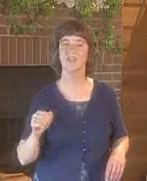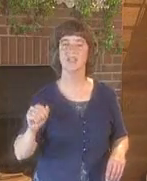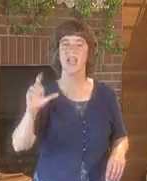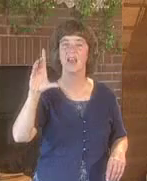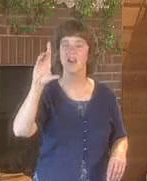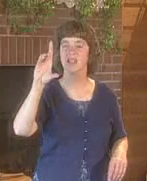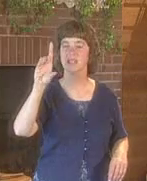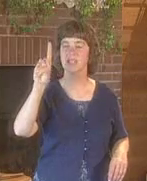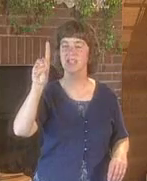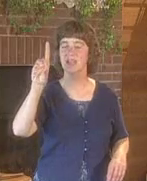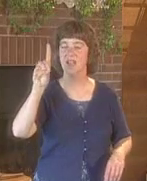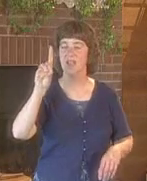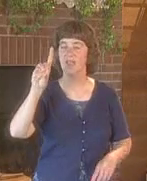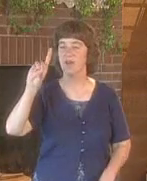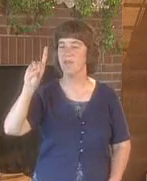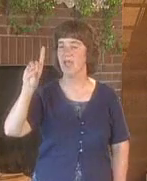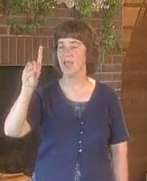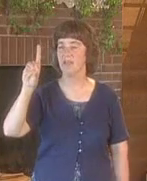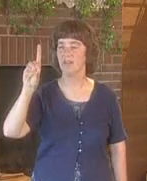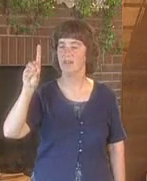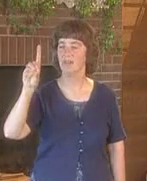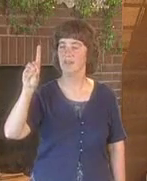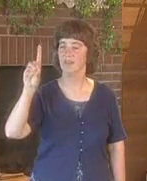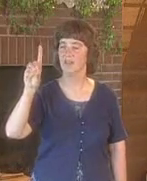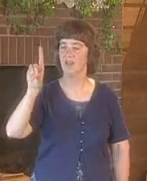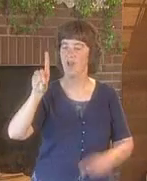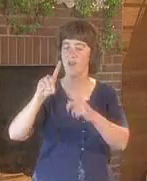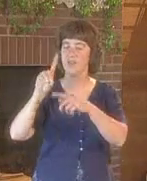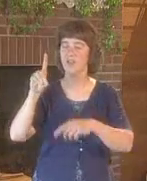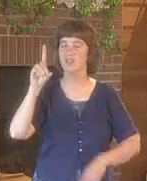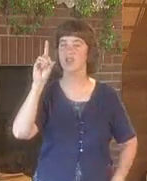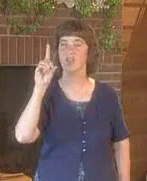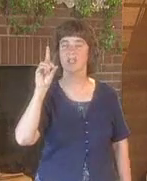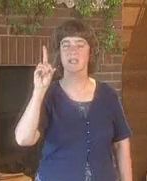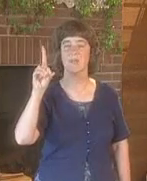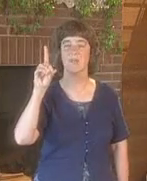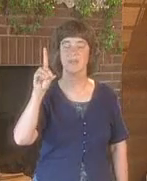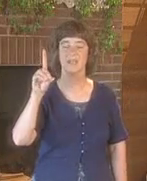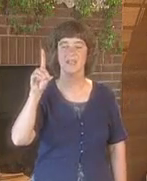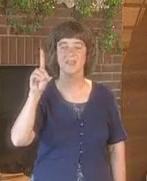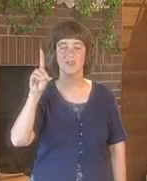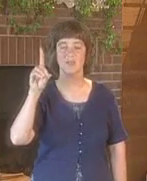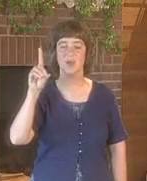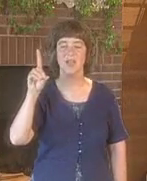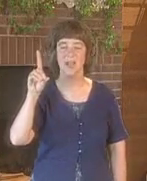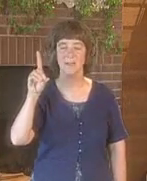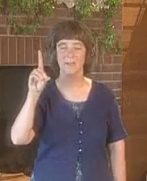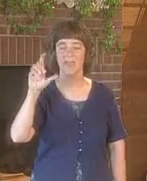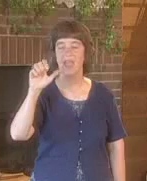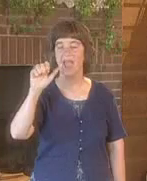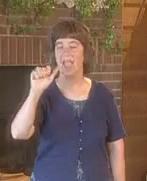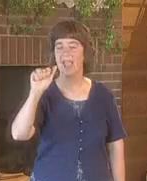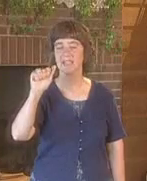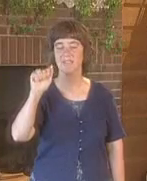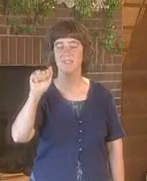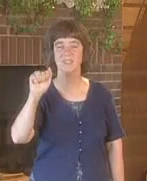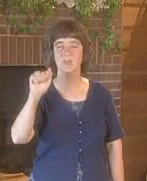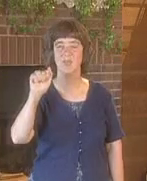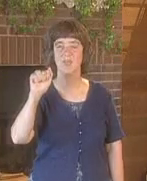for dad are D, thumb, and all fingers circle except the index fingers pointing up. A is a fist with a